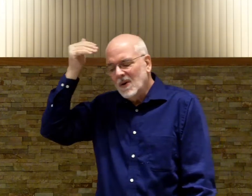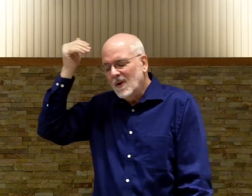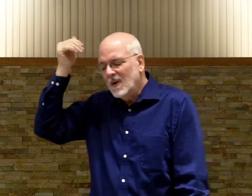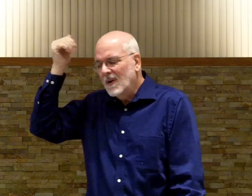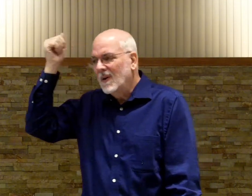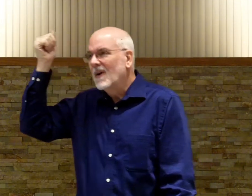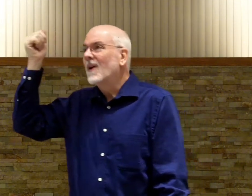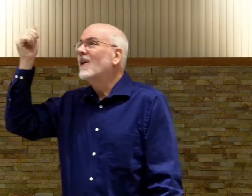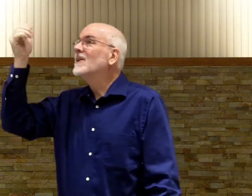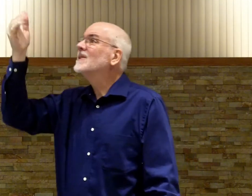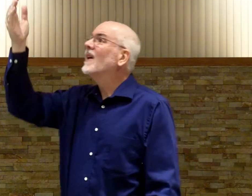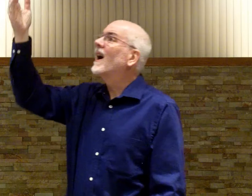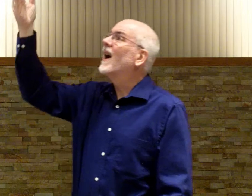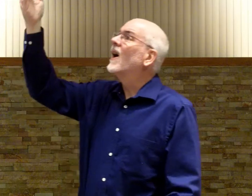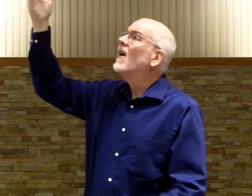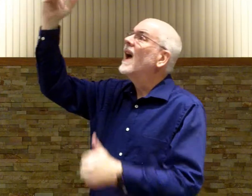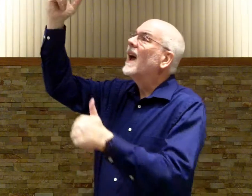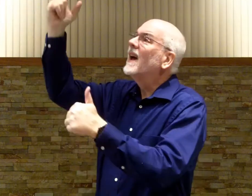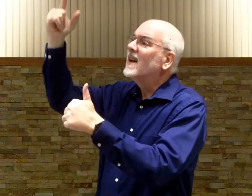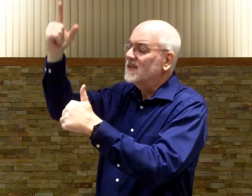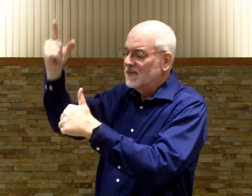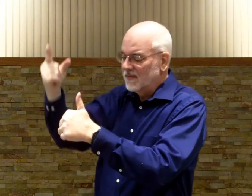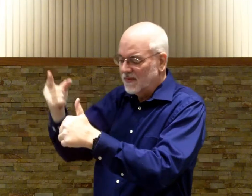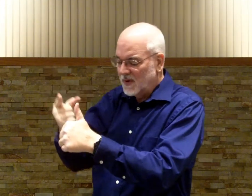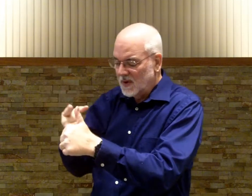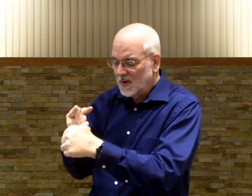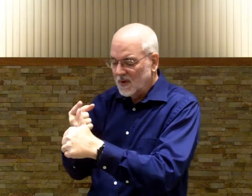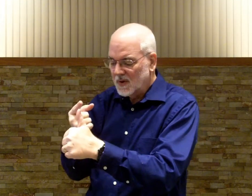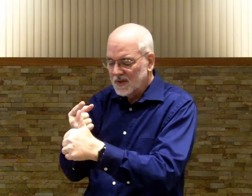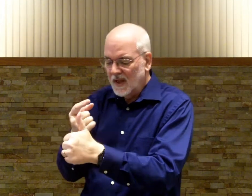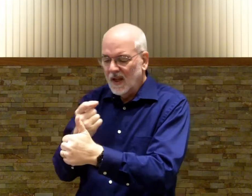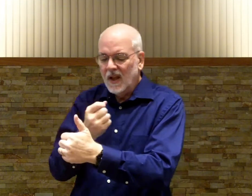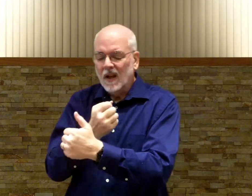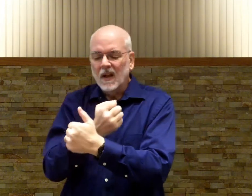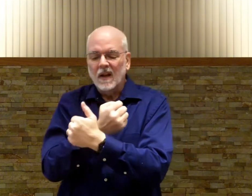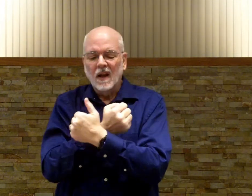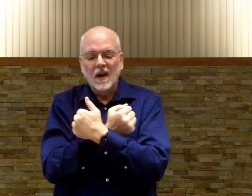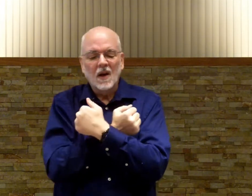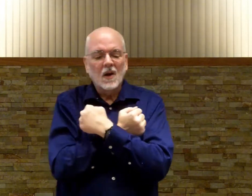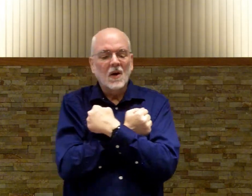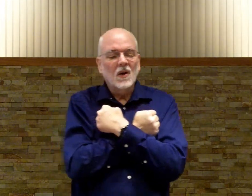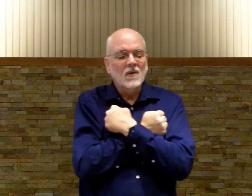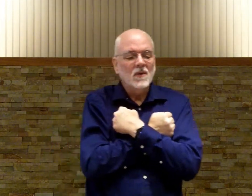Thou hast first loved